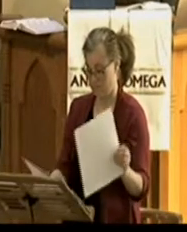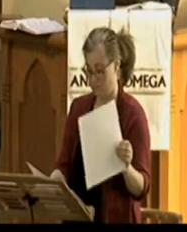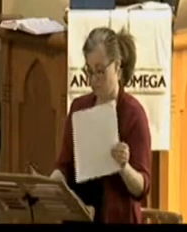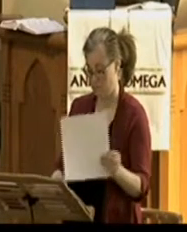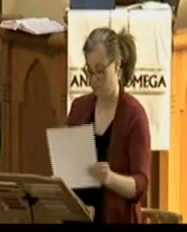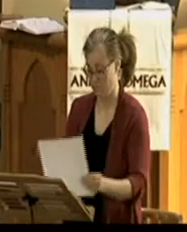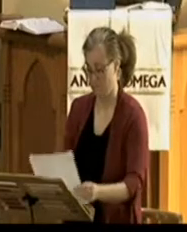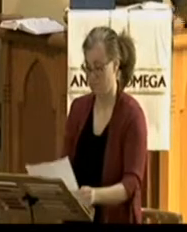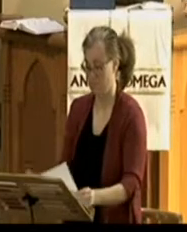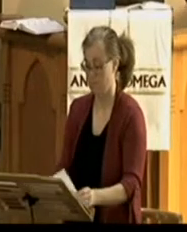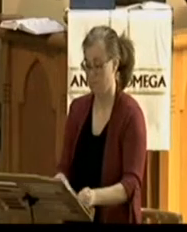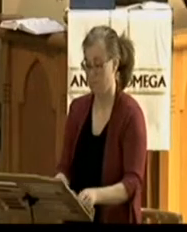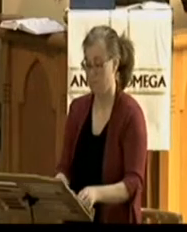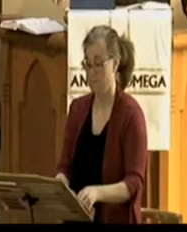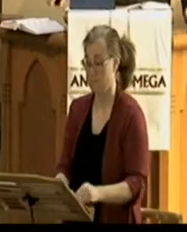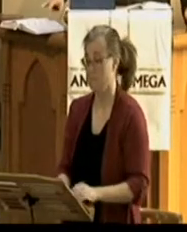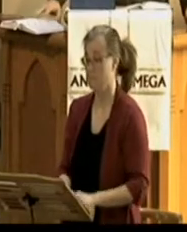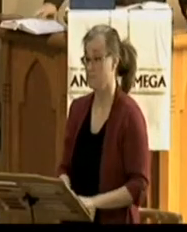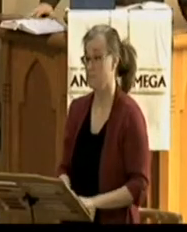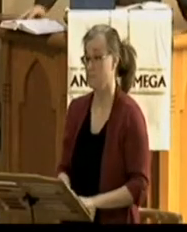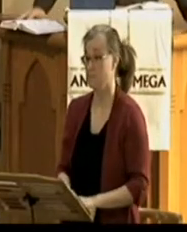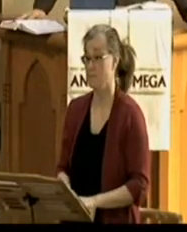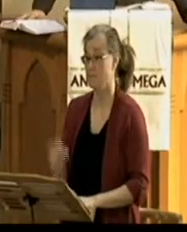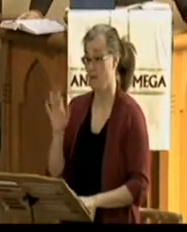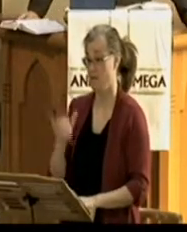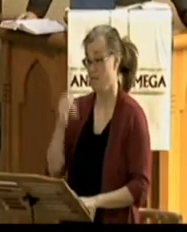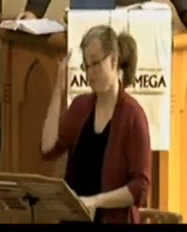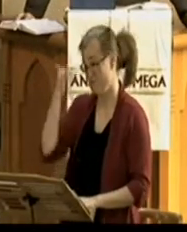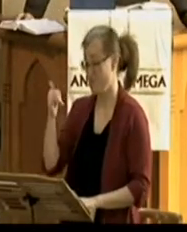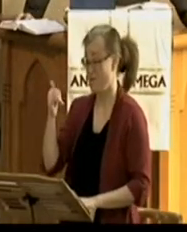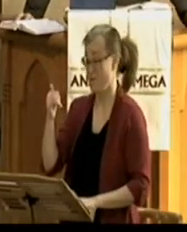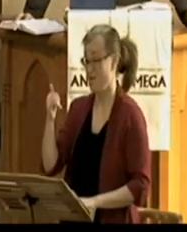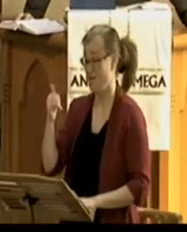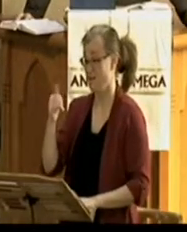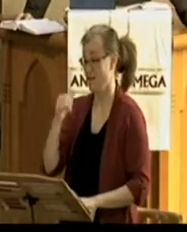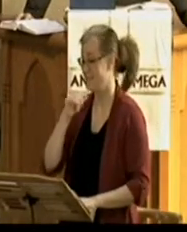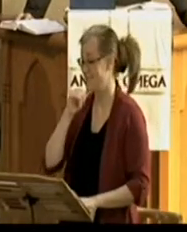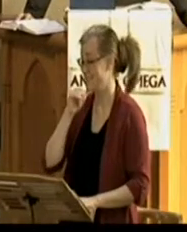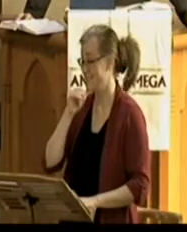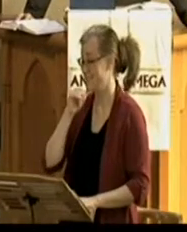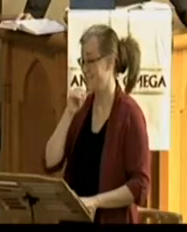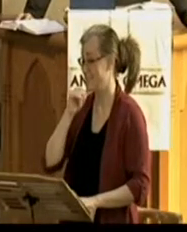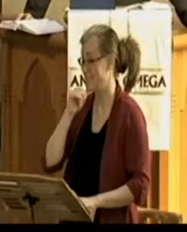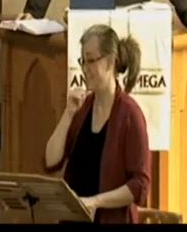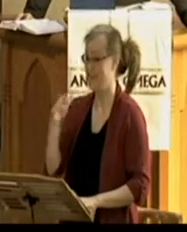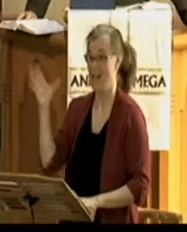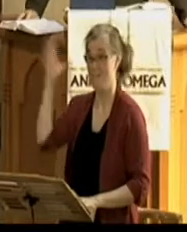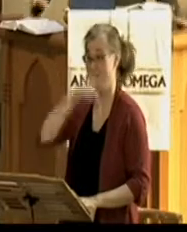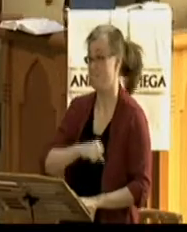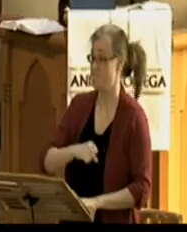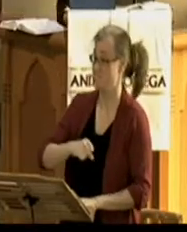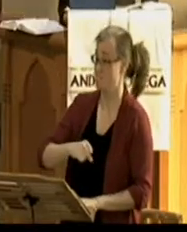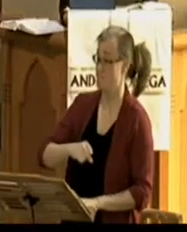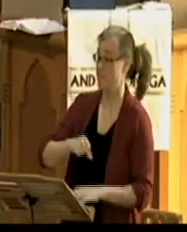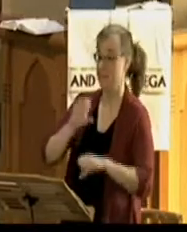That's why missing out with the joining of God's people is a disaster. Thomas' isolation, even from